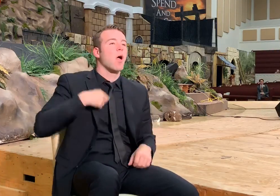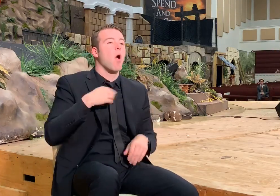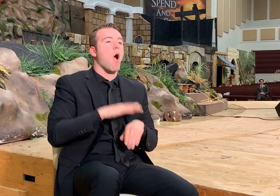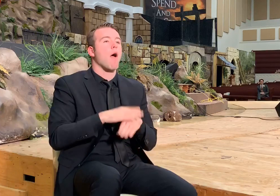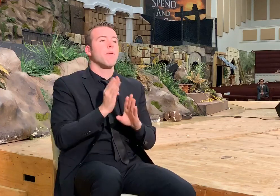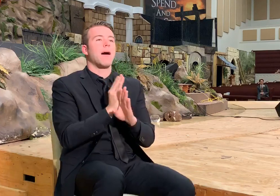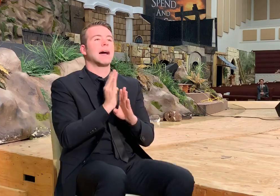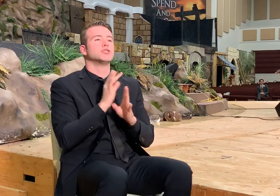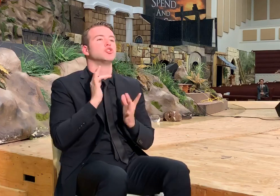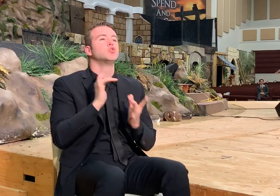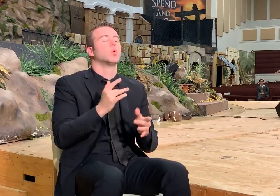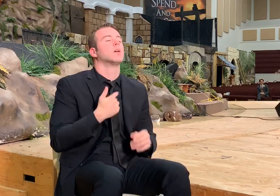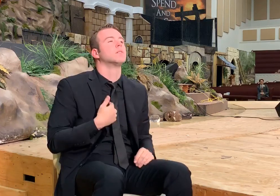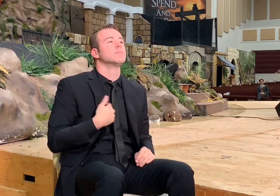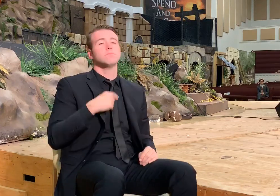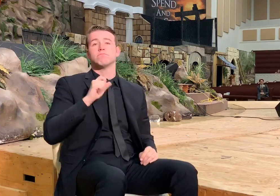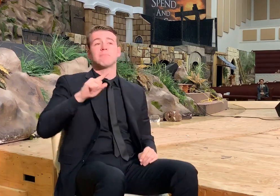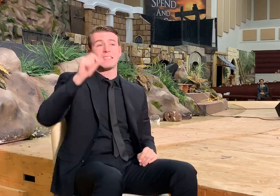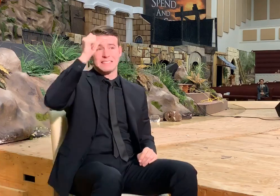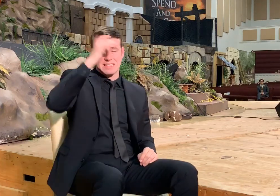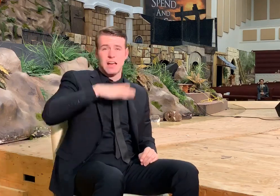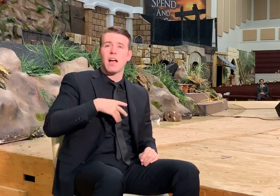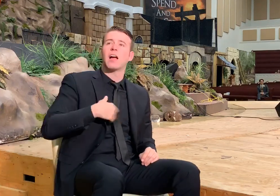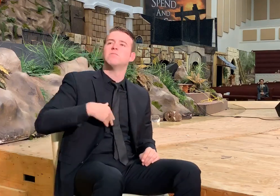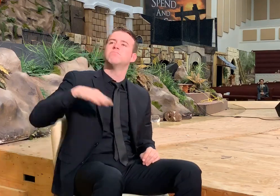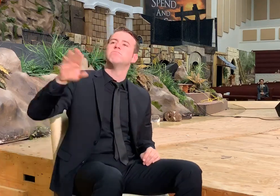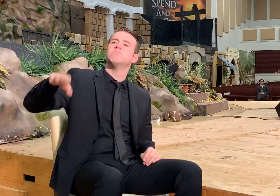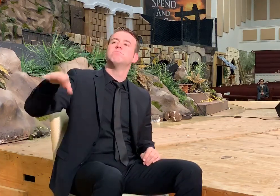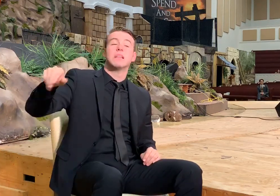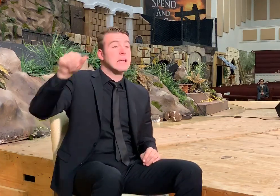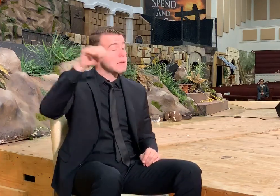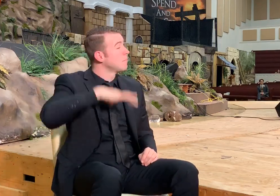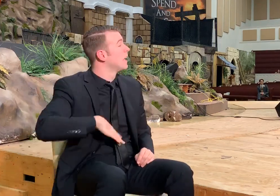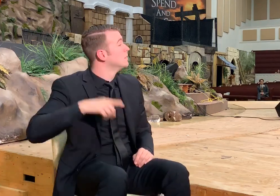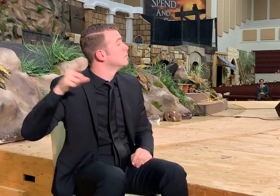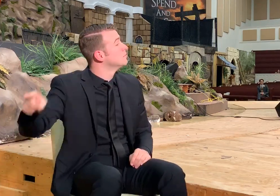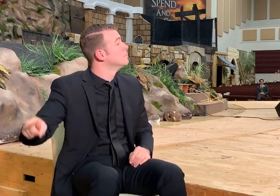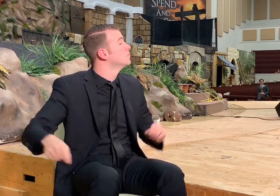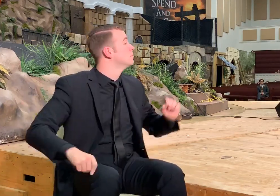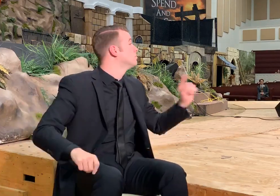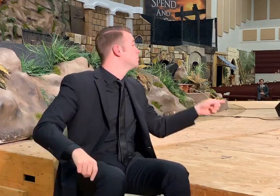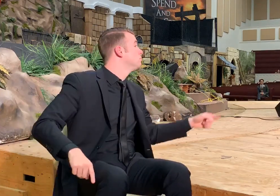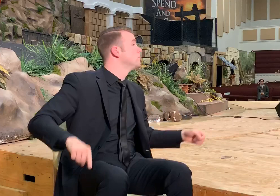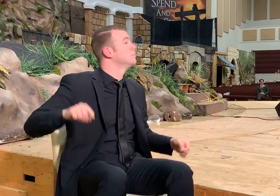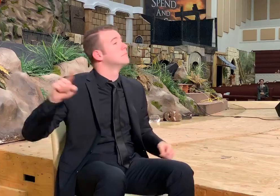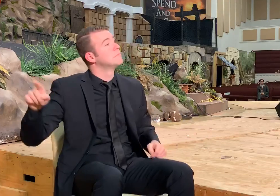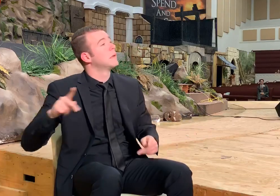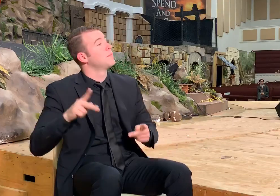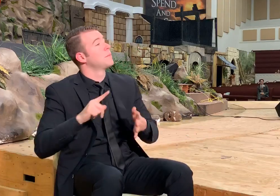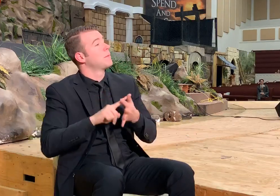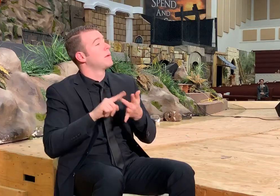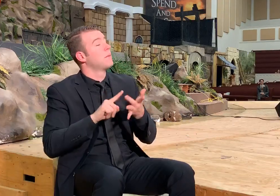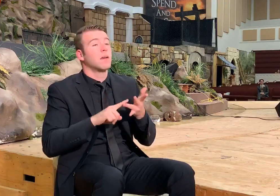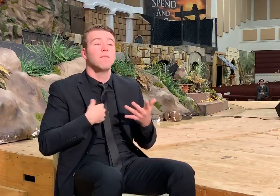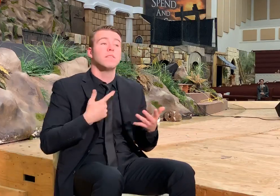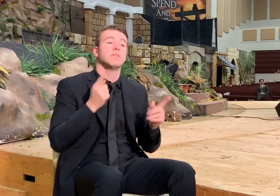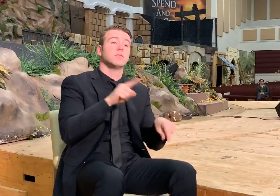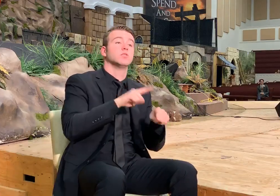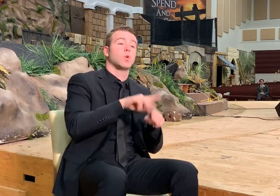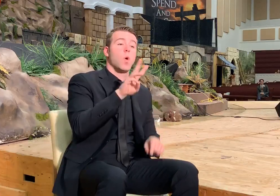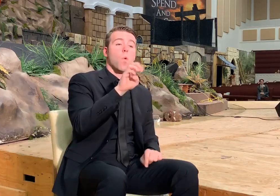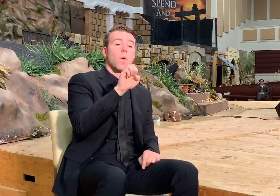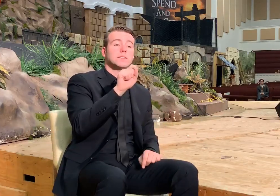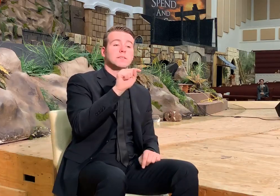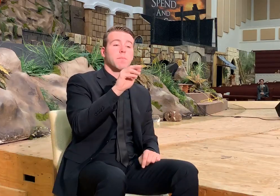bus. And I asked the tour bus guy. He was pointing out all these things. And here's all the people. We'd already been to Westminster Abbey.